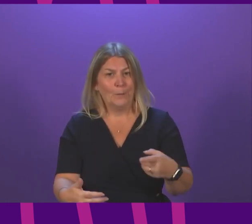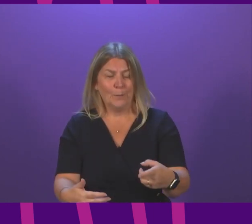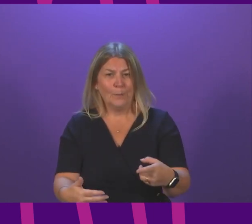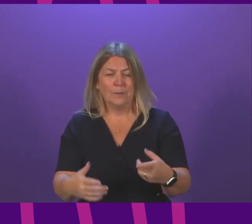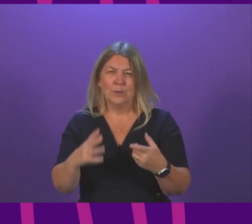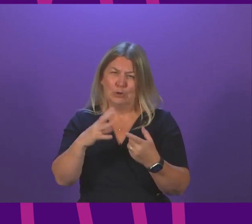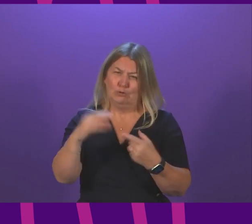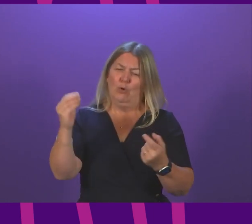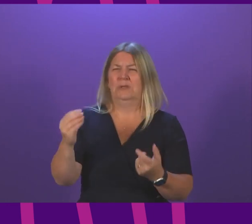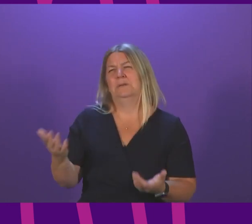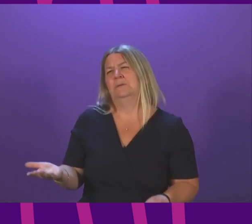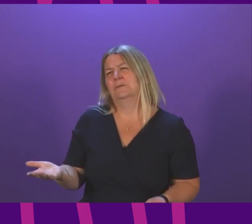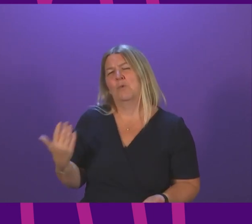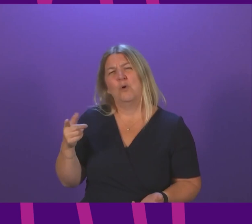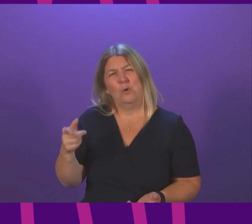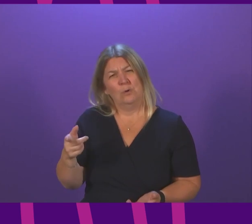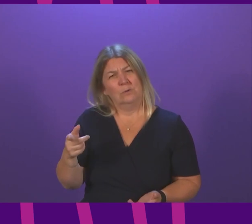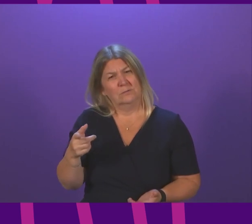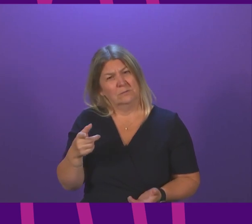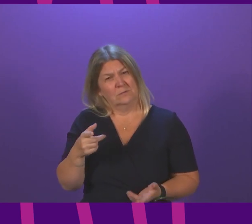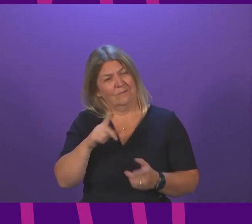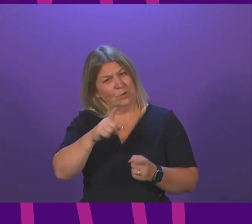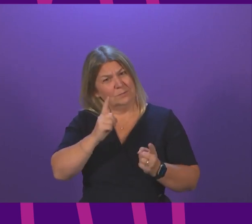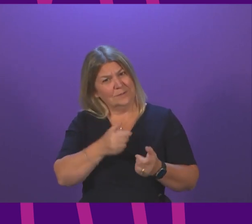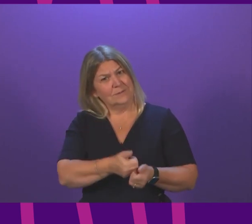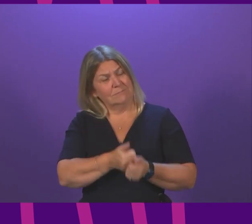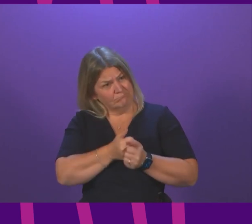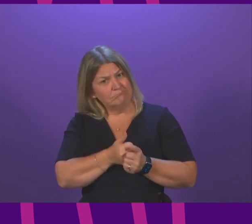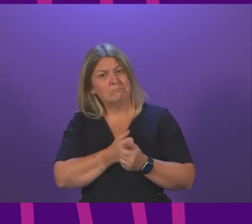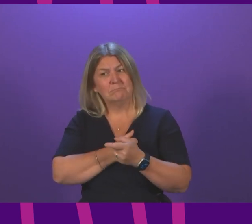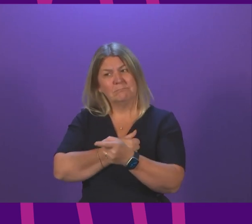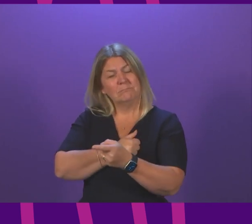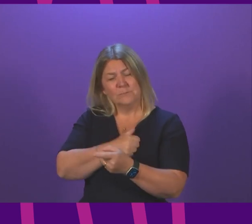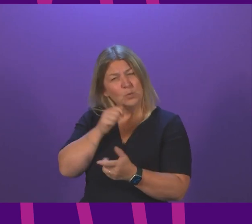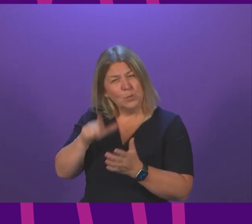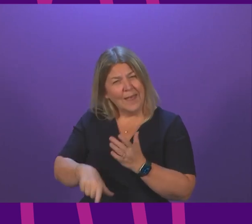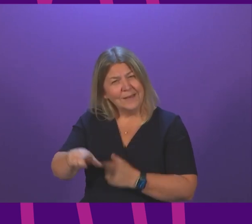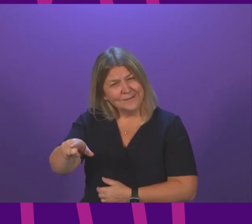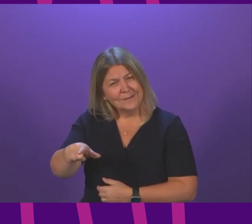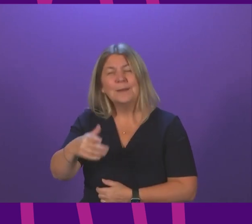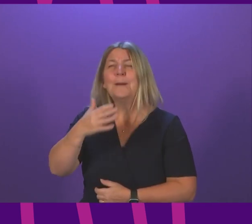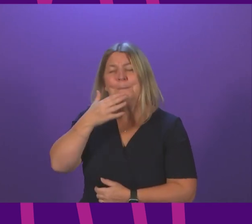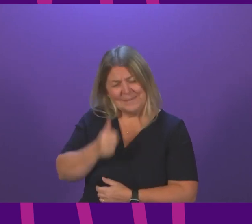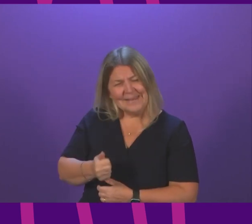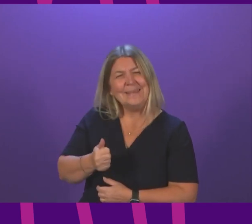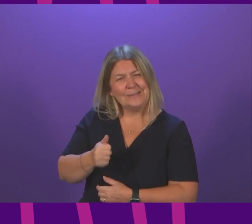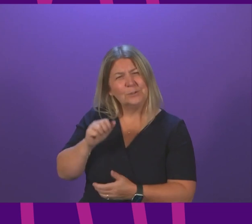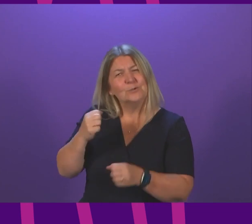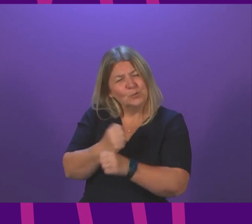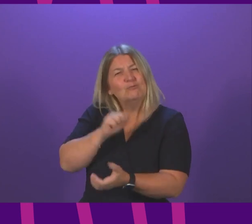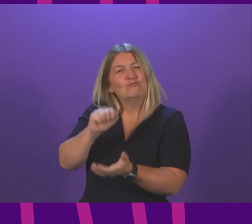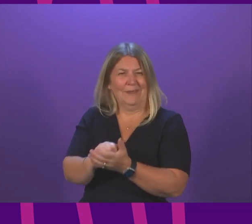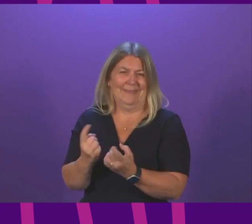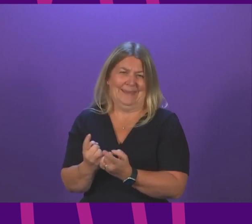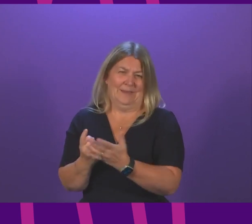will she join me in saying to the Tories it's not too late do the right thing defend your constituents and